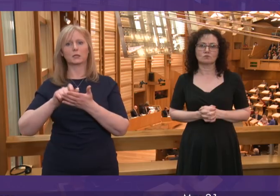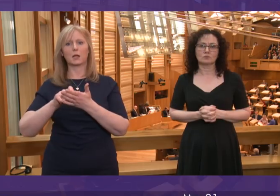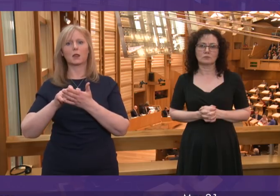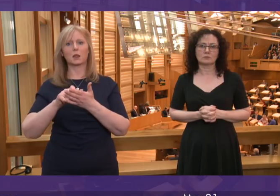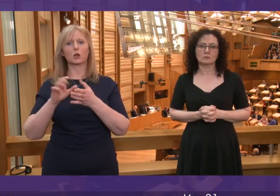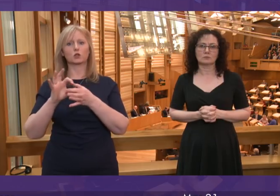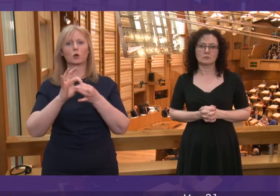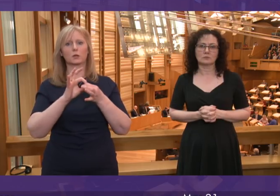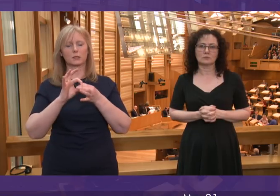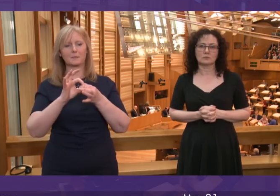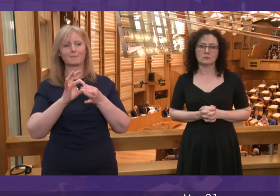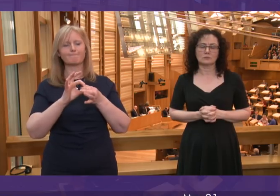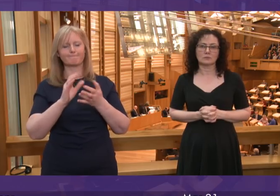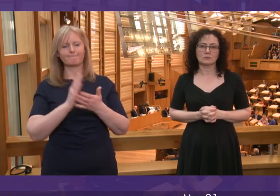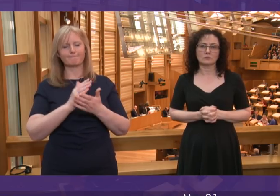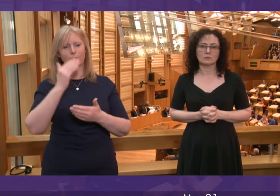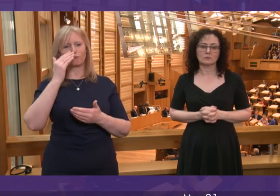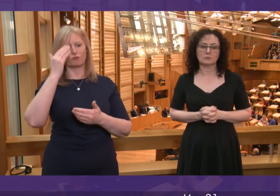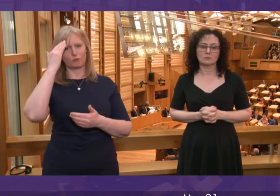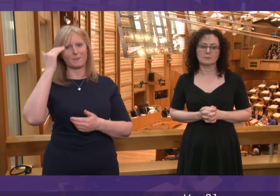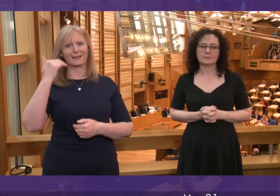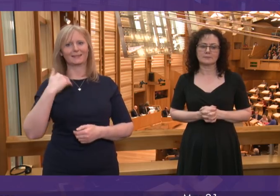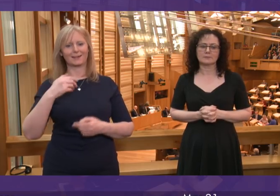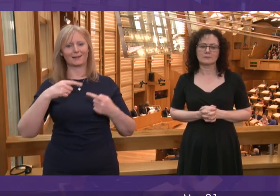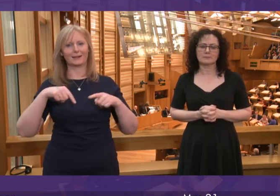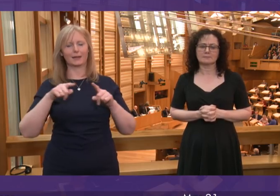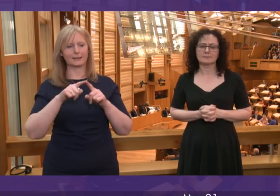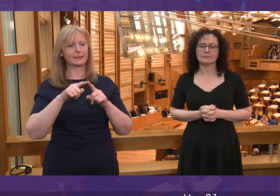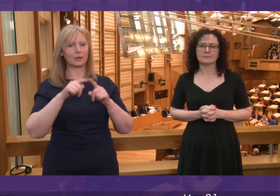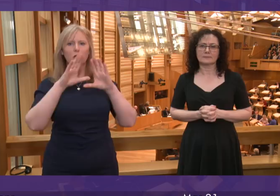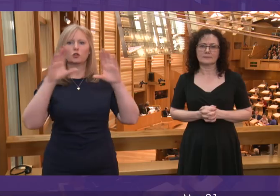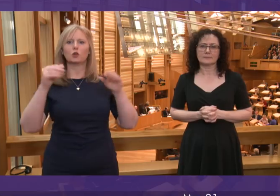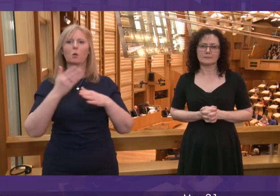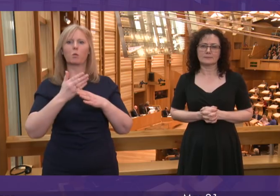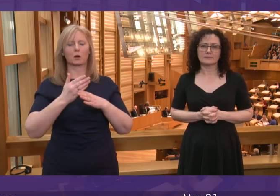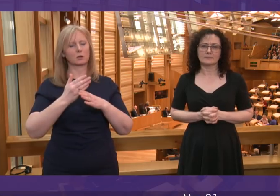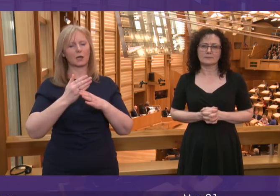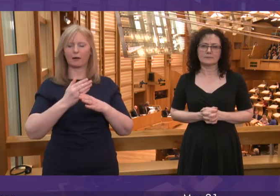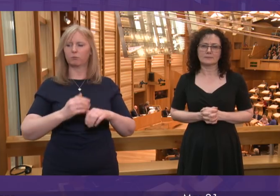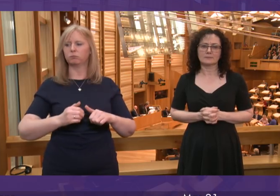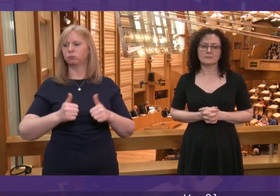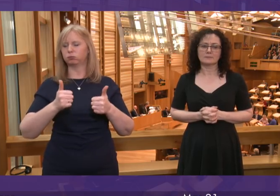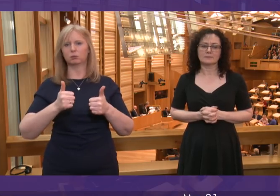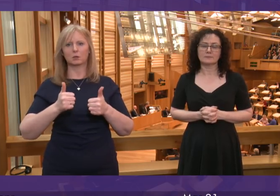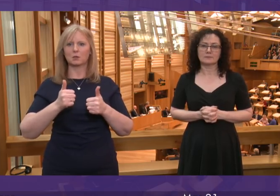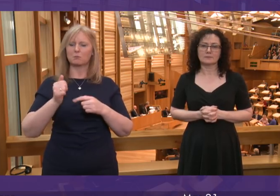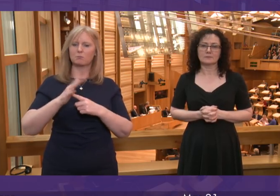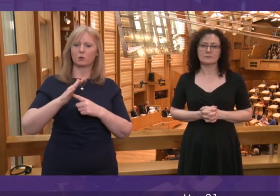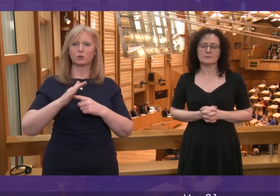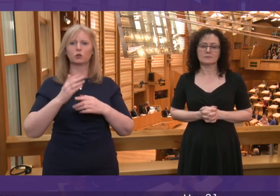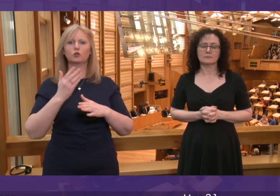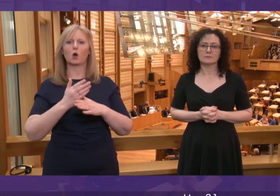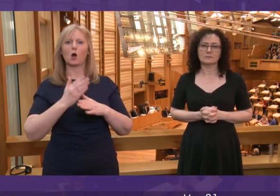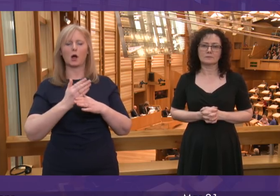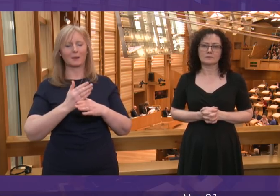a very powerful reminder that our shop workers do an essential job, but they do a job that is often dangerous to them, and we all owe